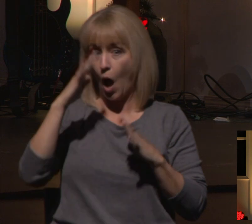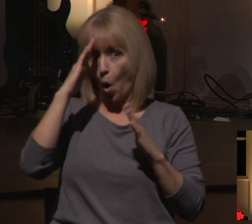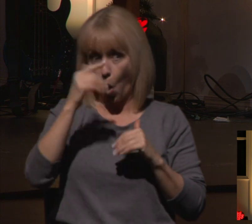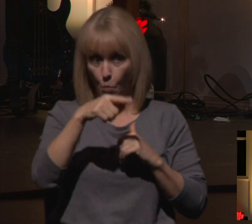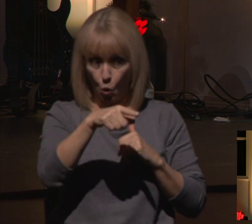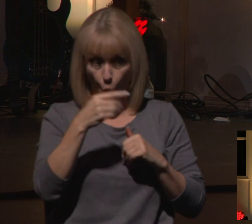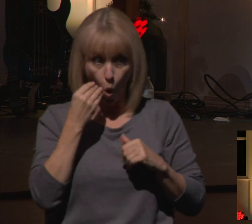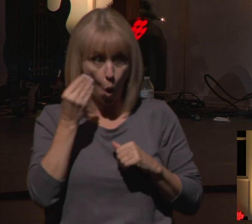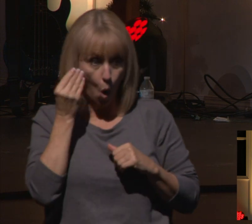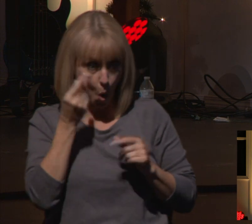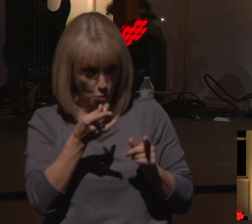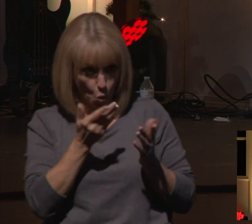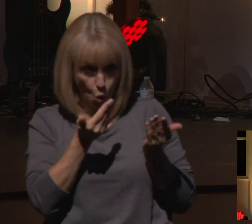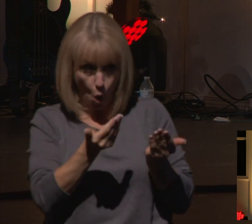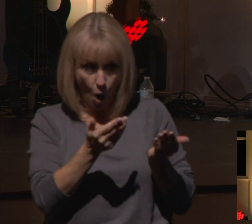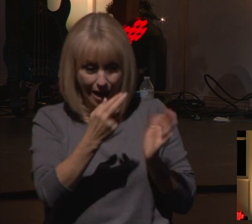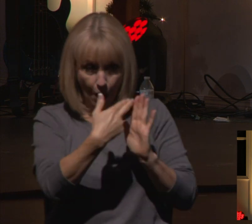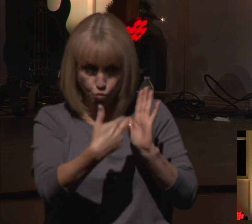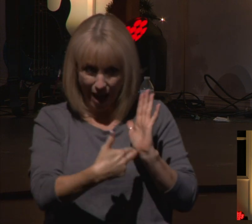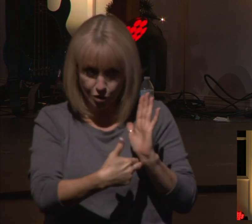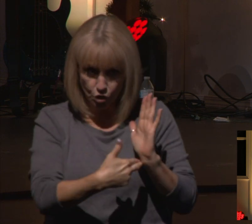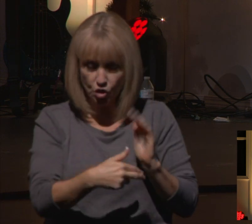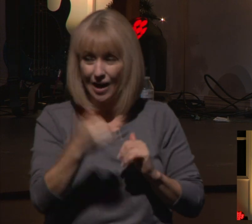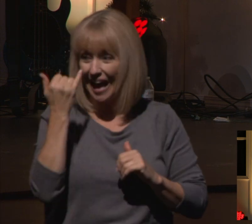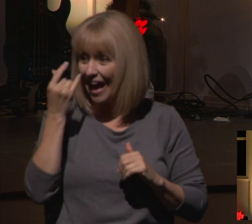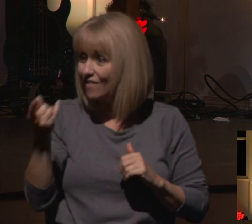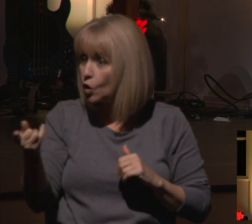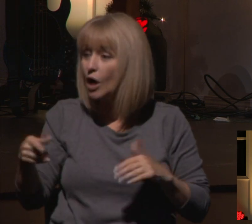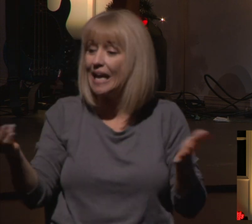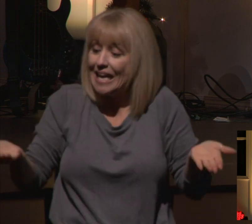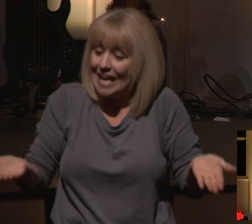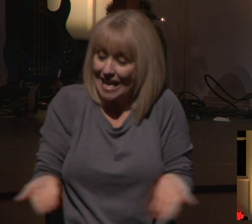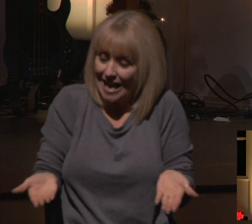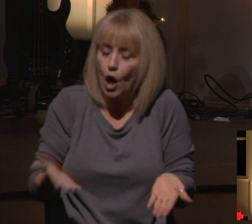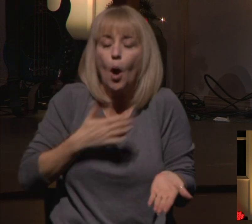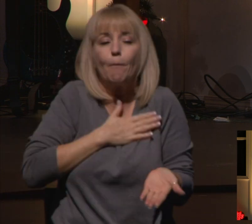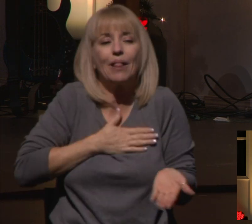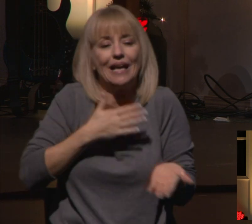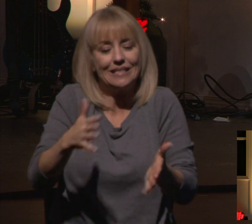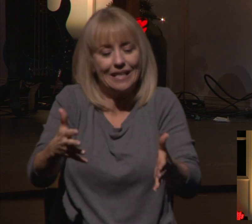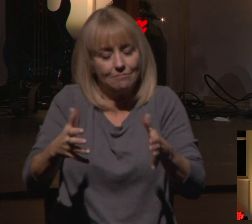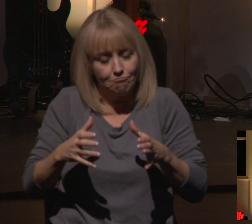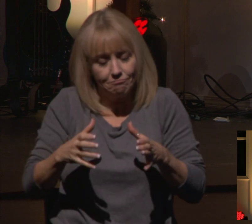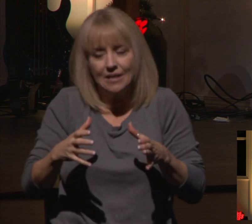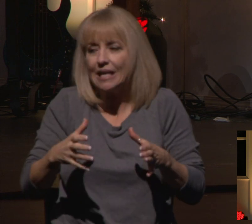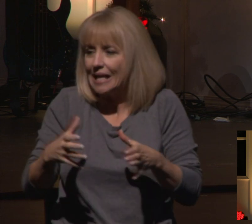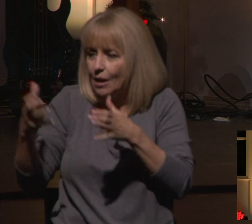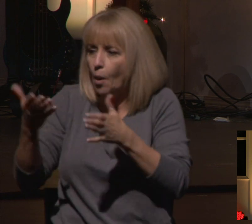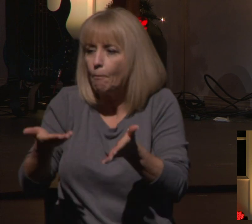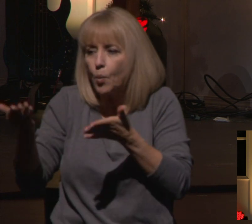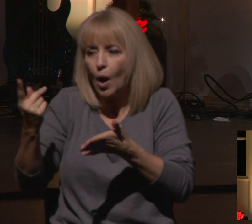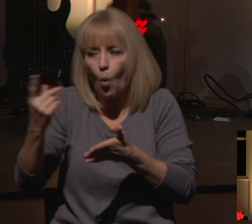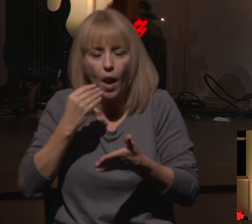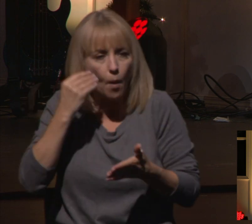these. And whether you're watching at home or not, maybe you're on campus, we want everybody to grab one of these. And the way that you can get one of these boxes is in our app.